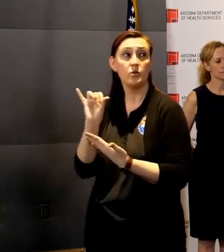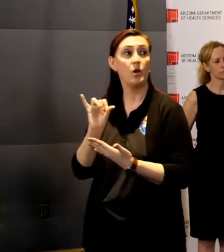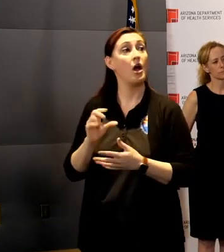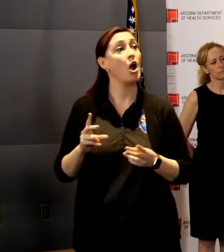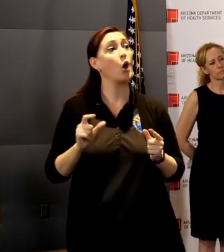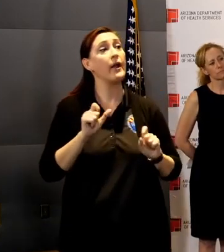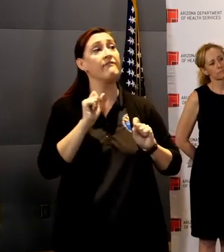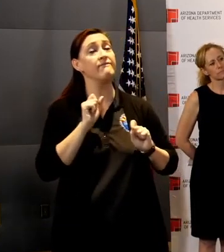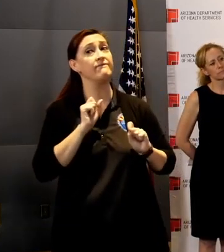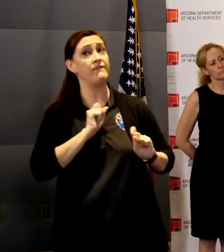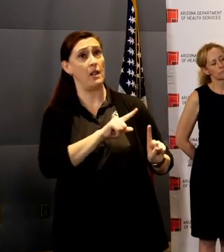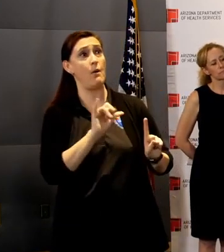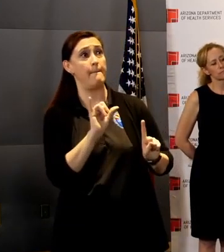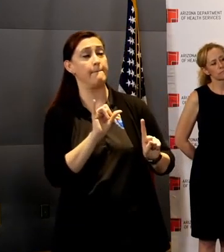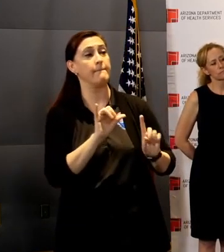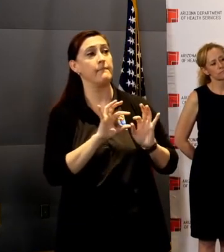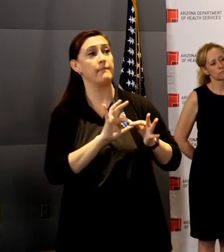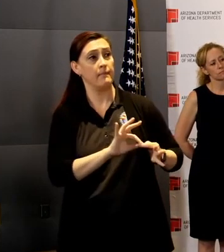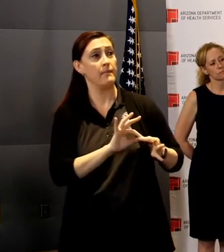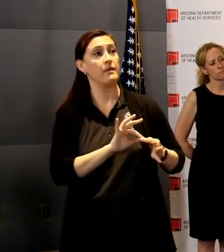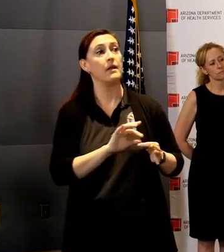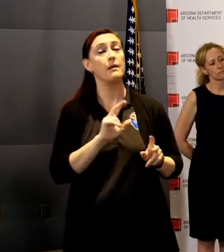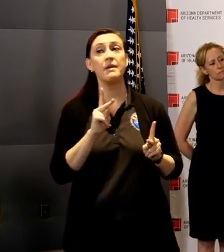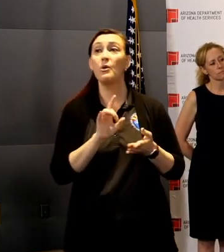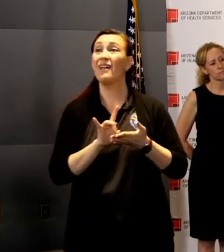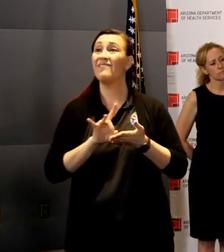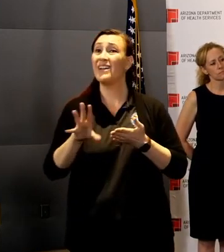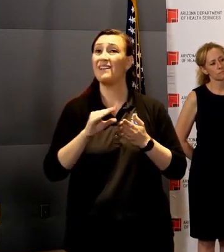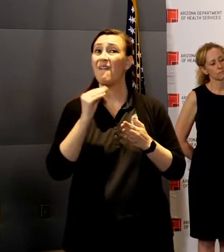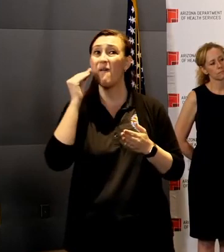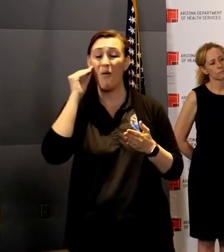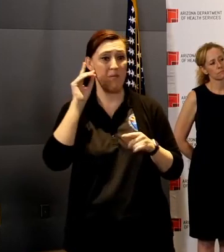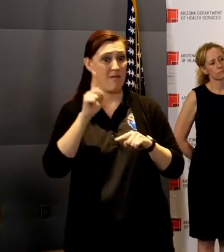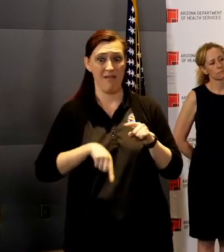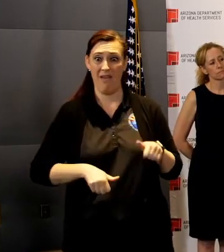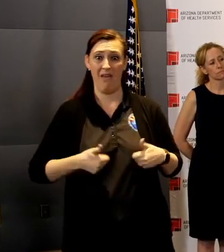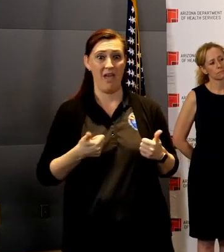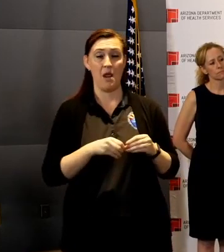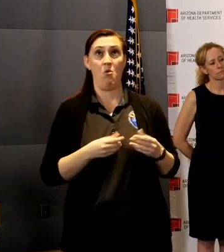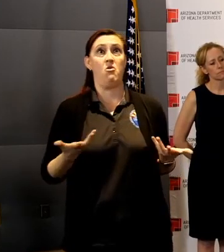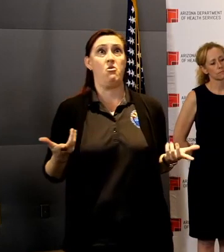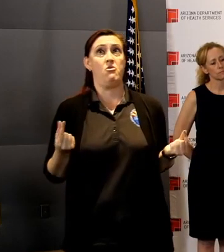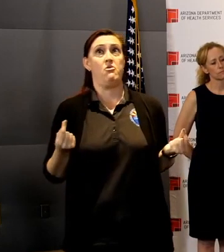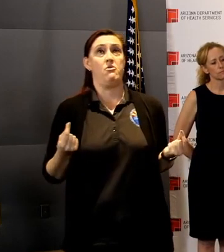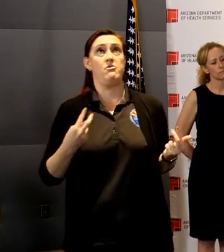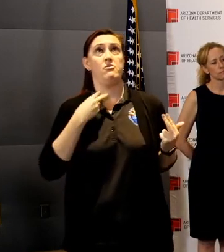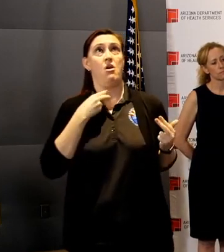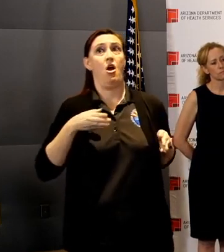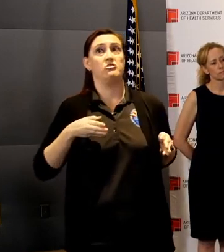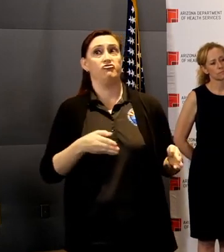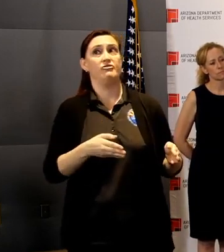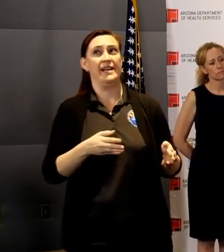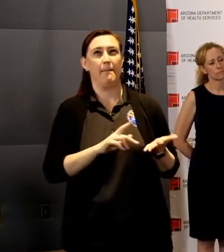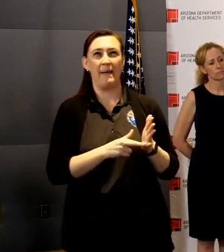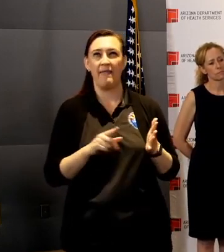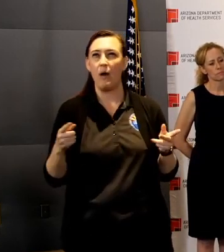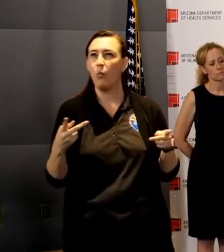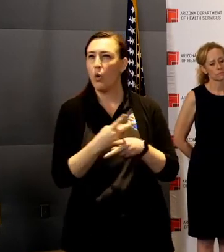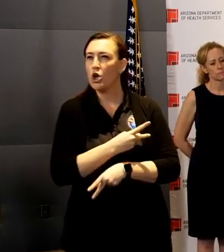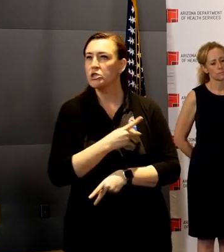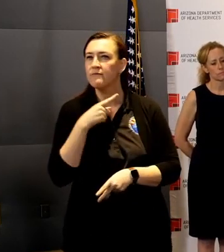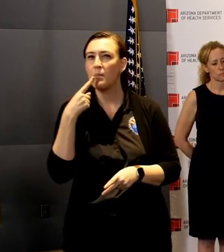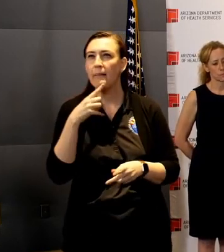follow up to that point. If you have people who are evicted from their homes and living on the streets, you're actually complicating the public